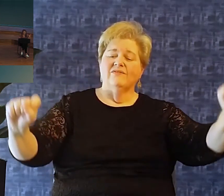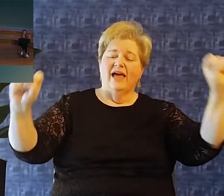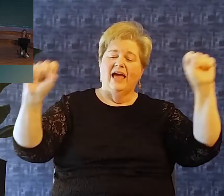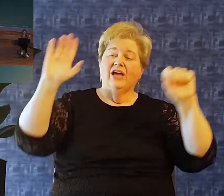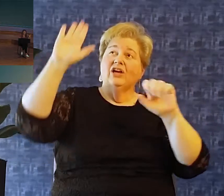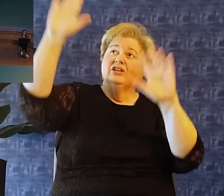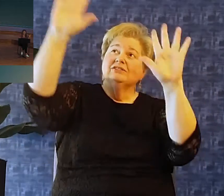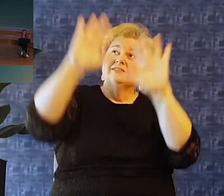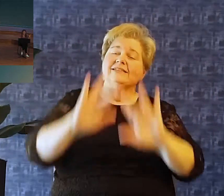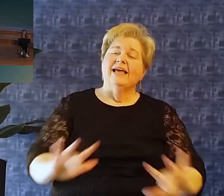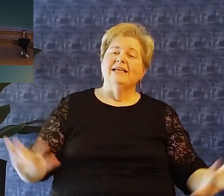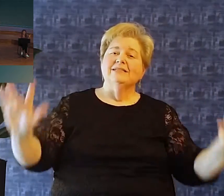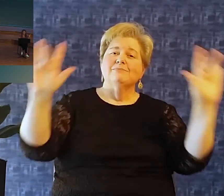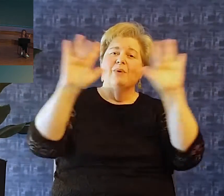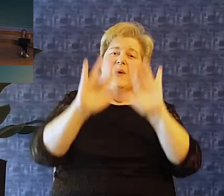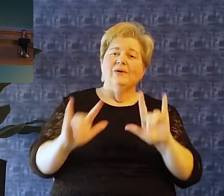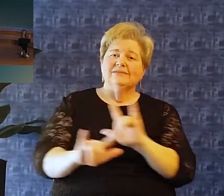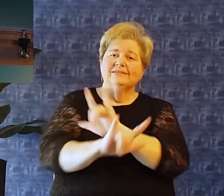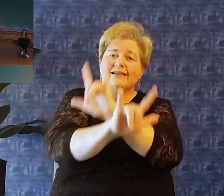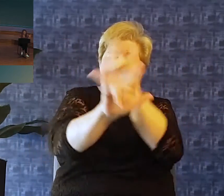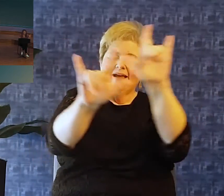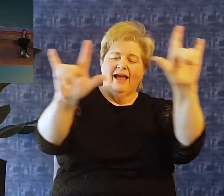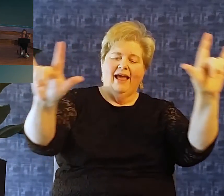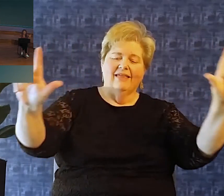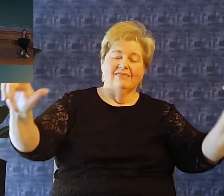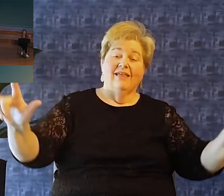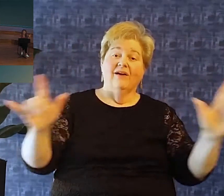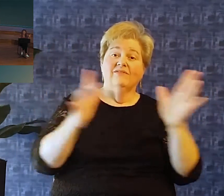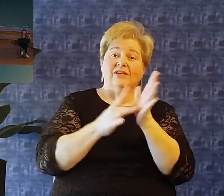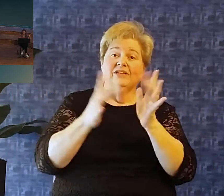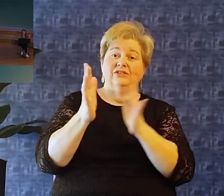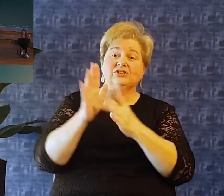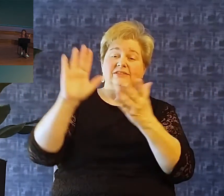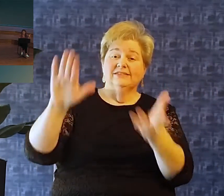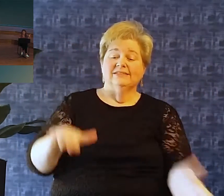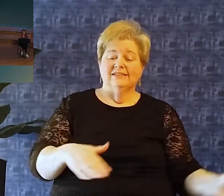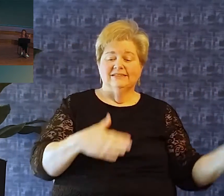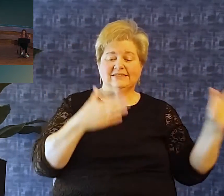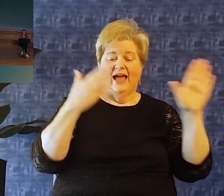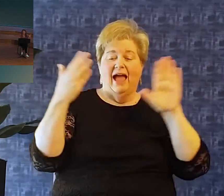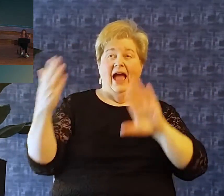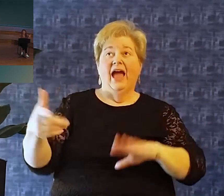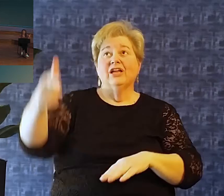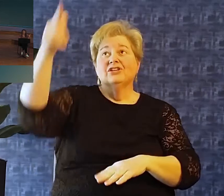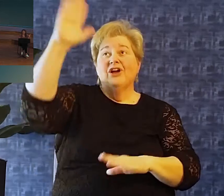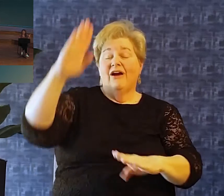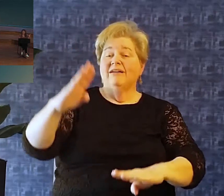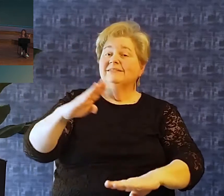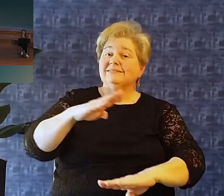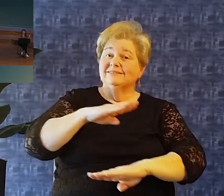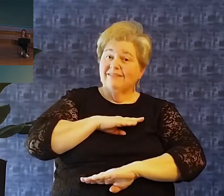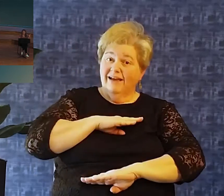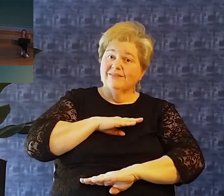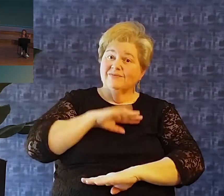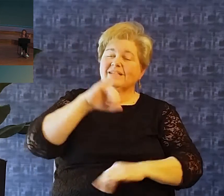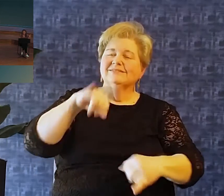that flows with mercy and love Bringing joy to the